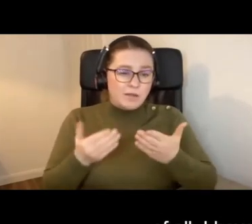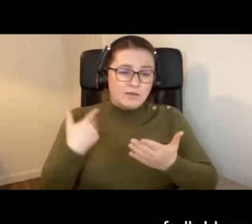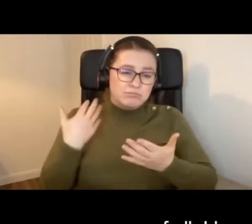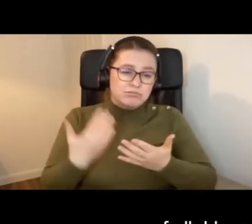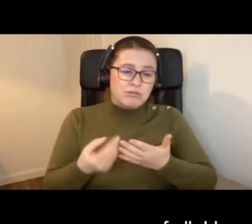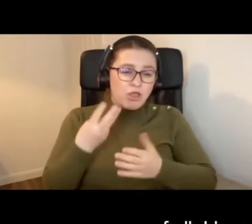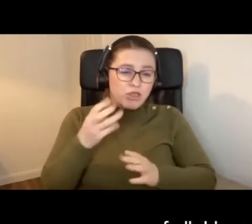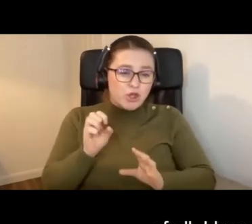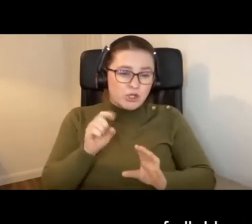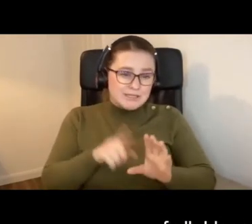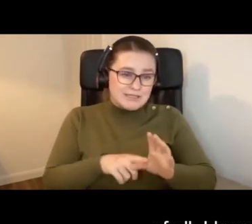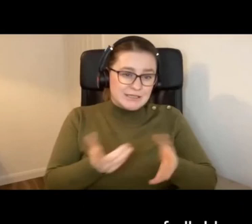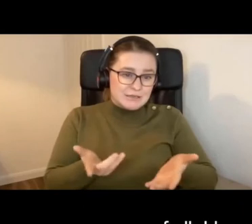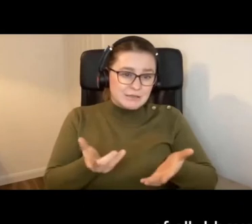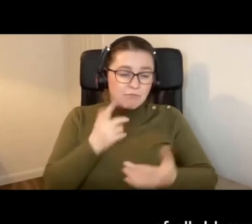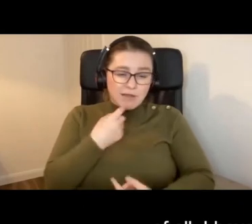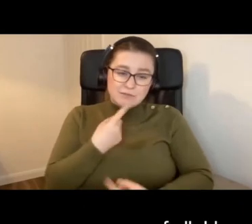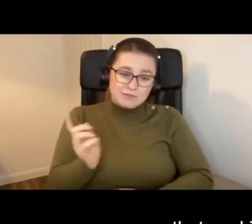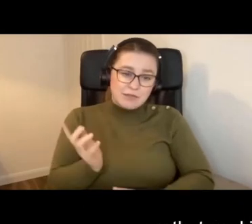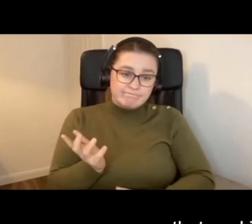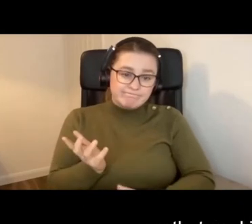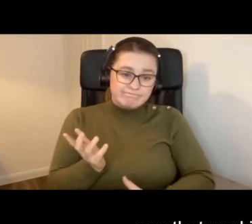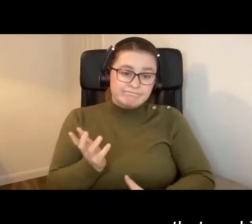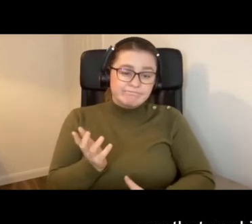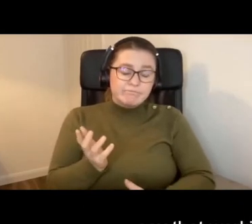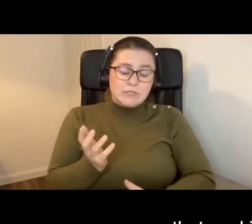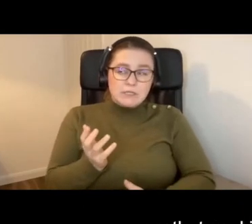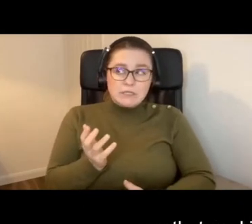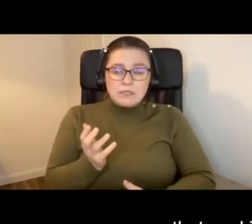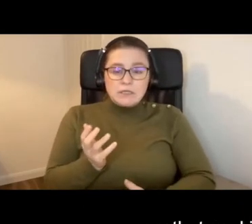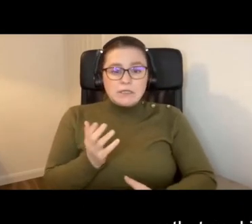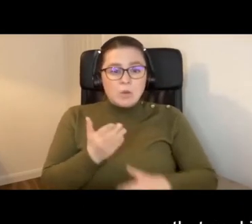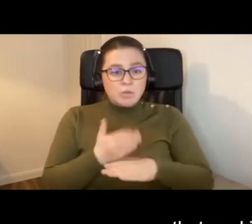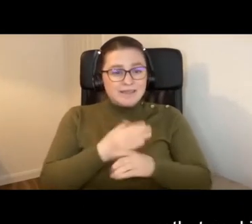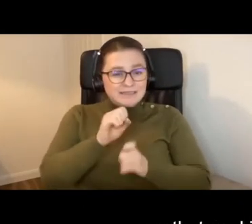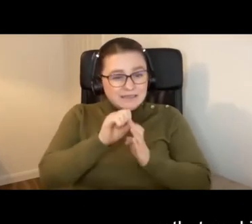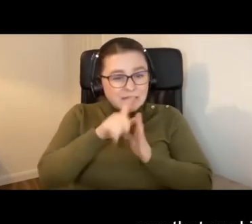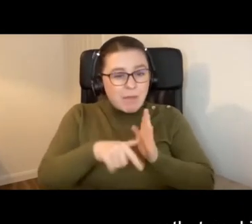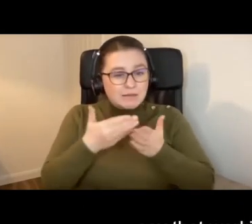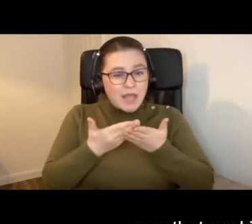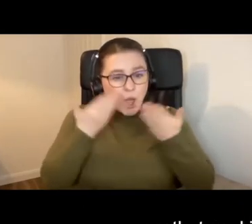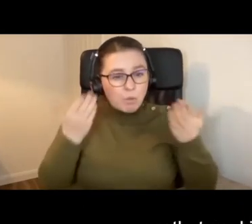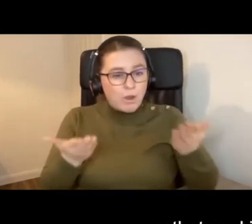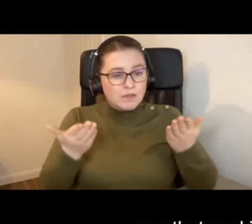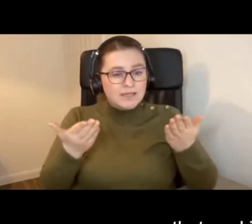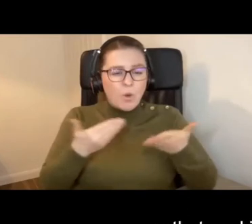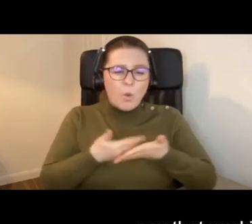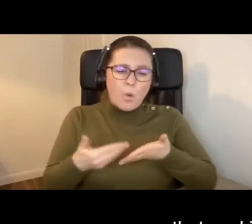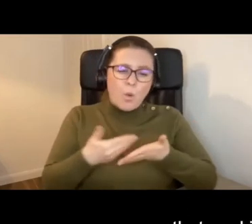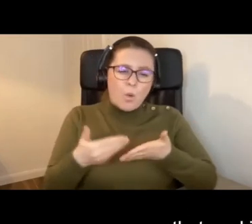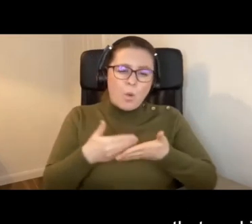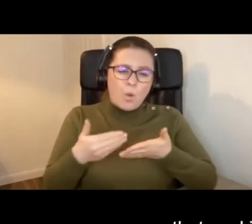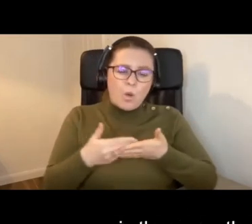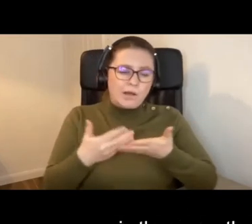I can say that working in disability equality is always a bit of a